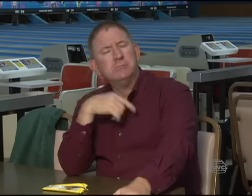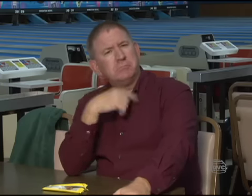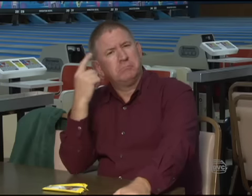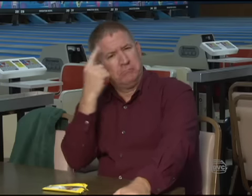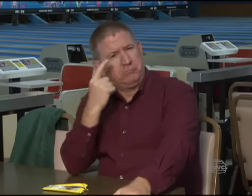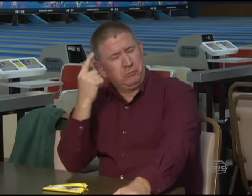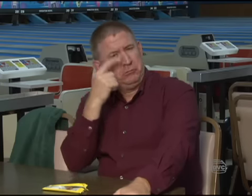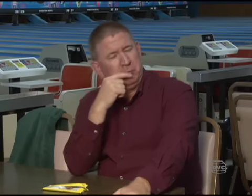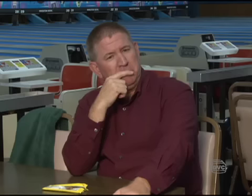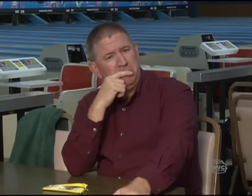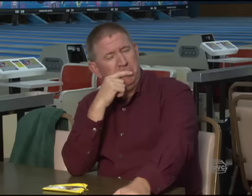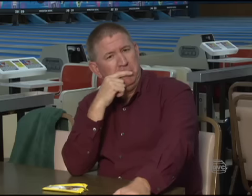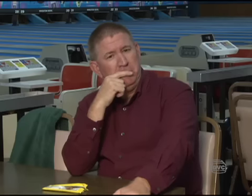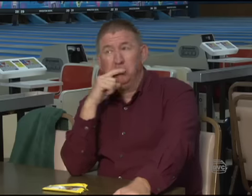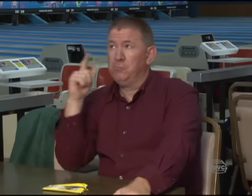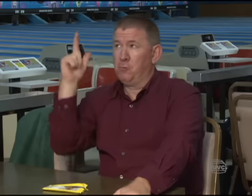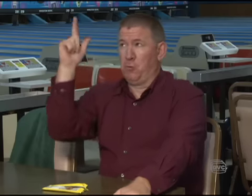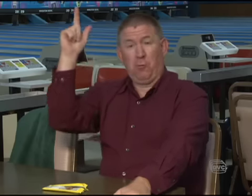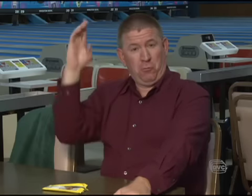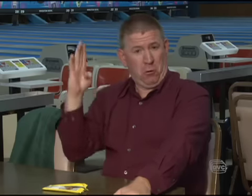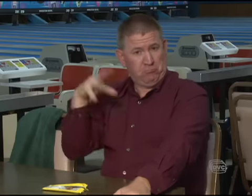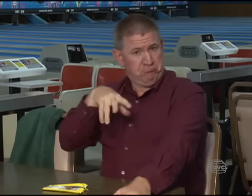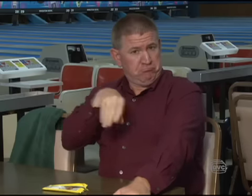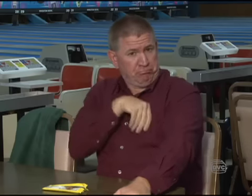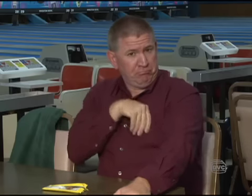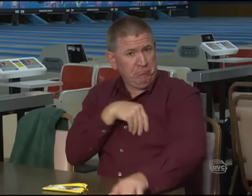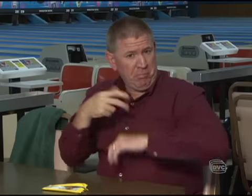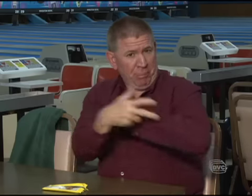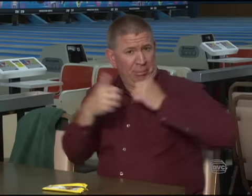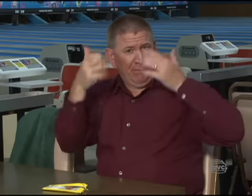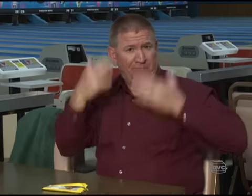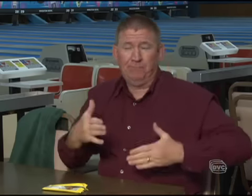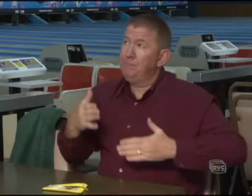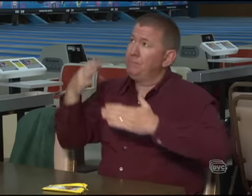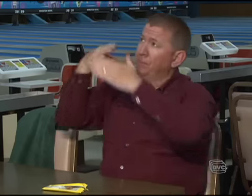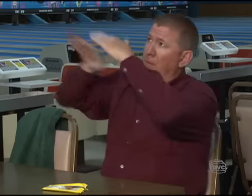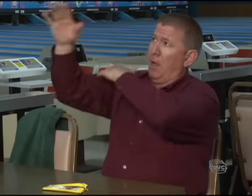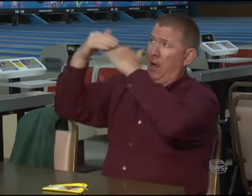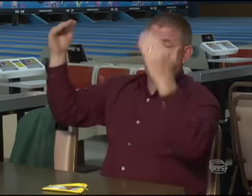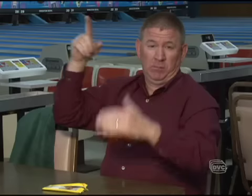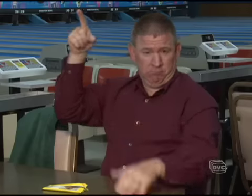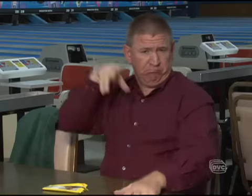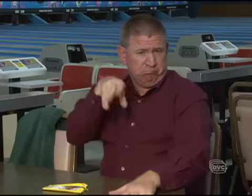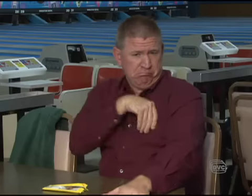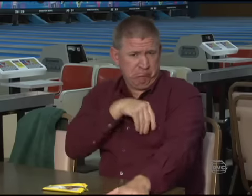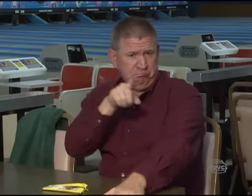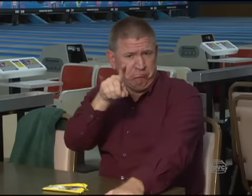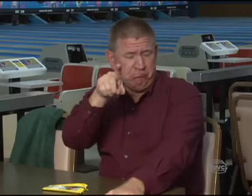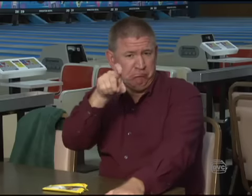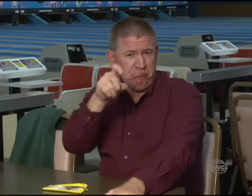You know, as I got thinking about this, what about God? Would he accept a thief to go into heaven?